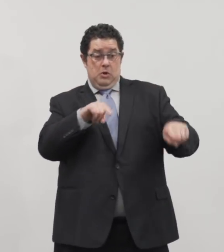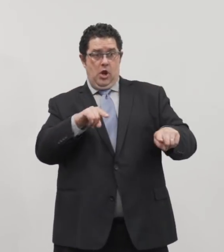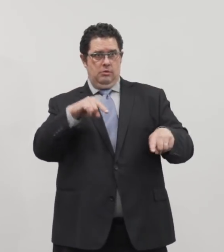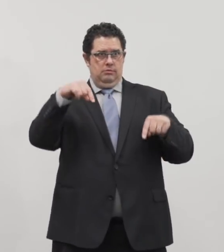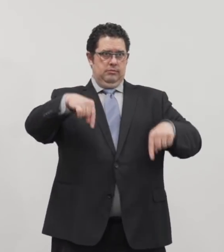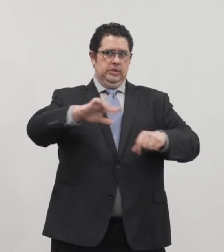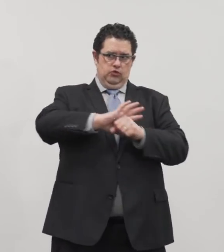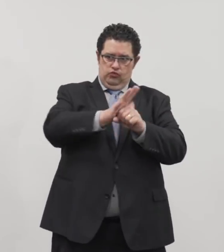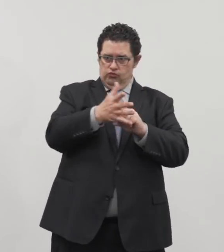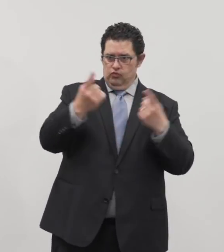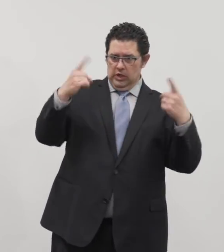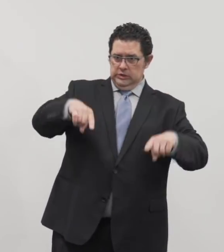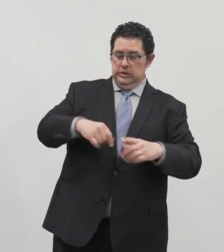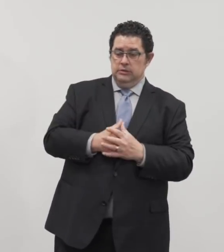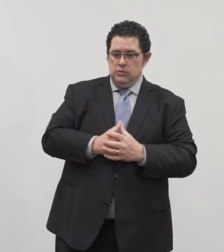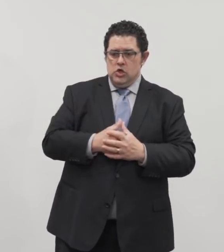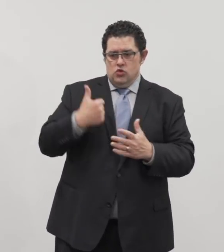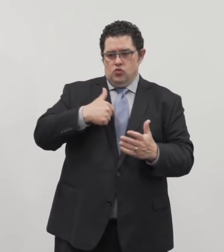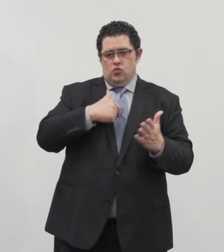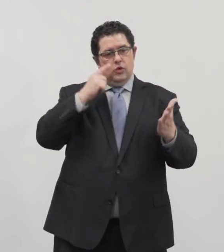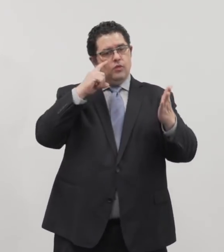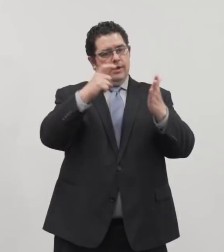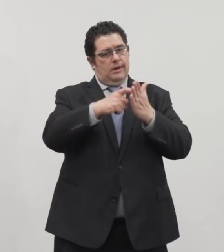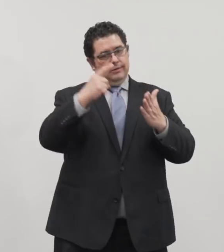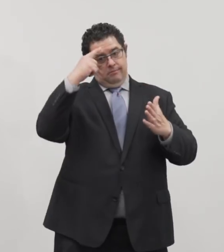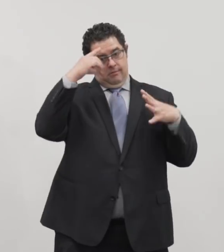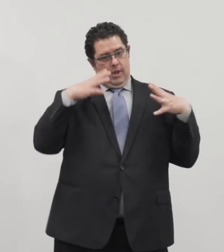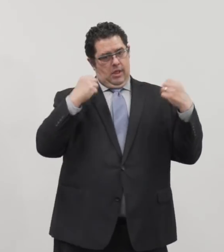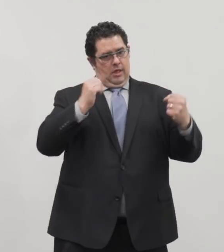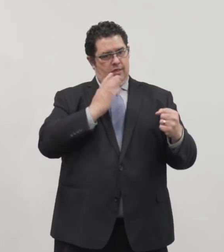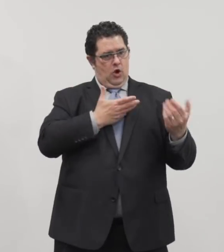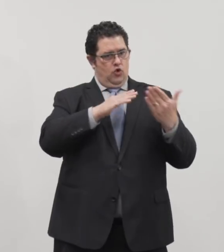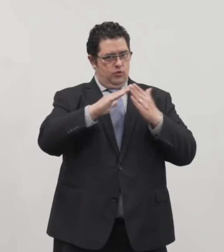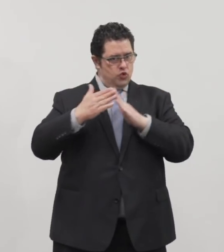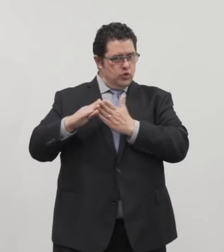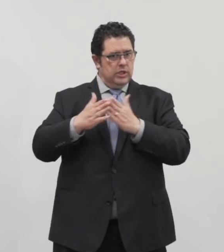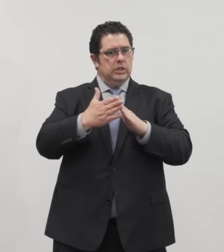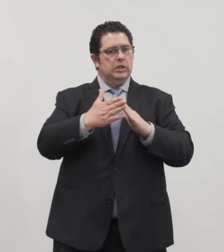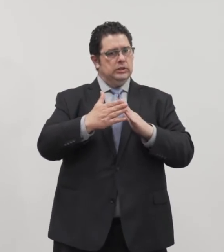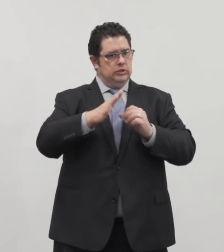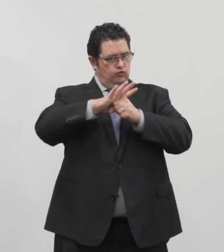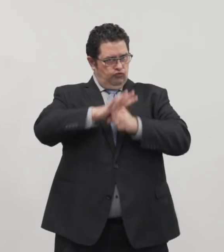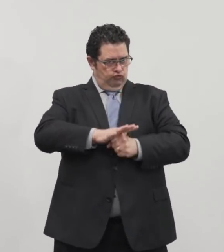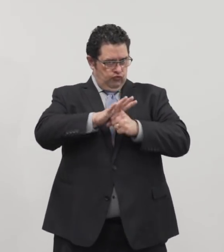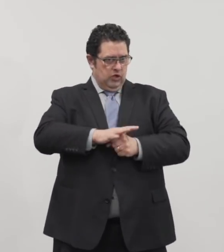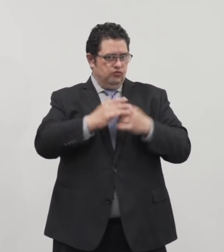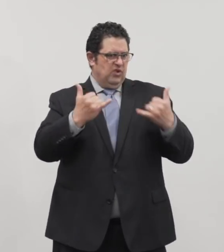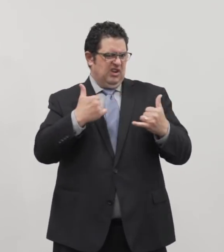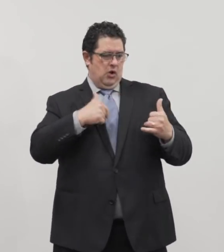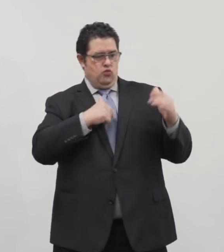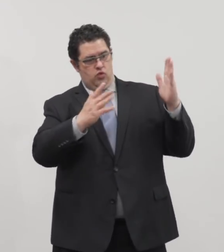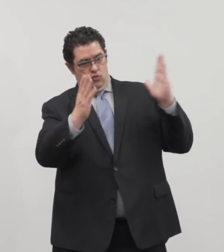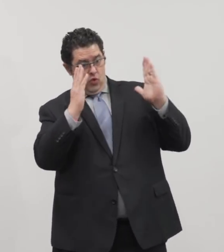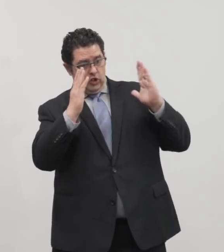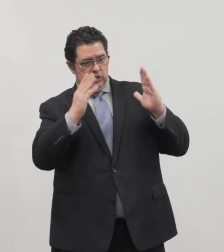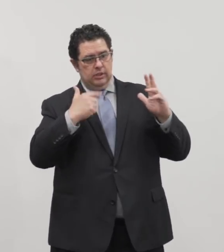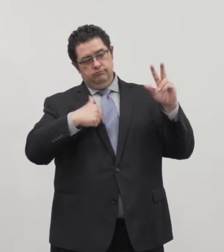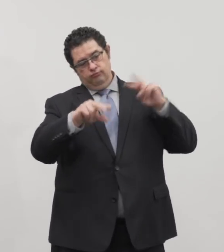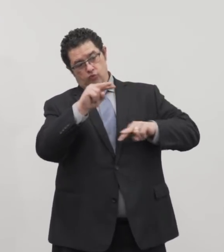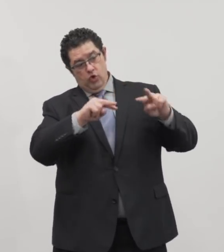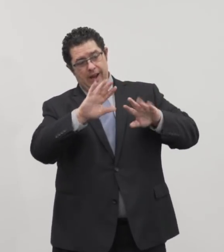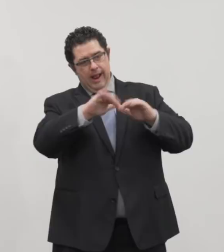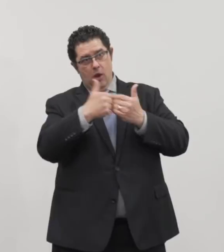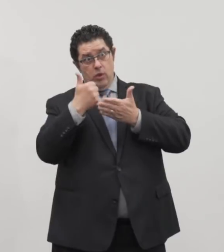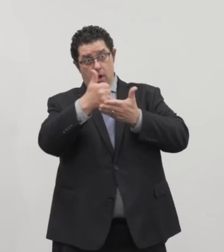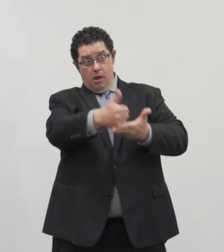that, you know, the mental health of our community is under stress right now, and we're watching it, and we're looking at how we can help, and